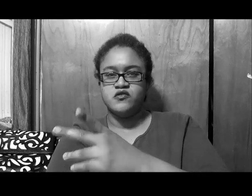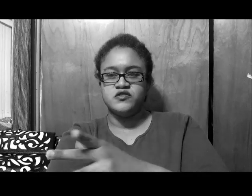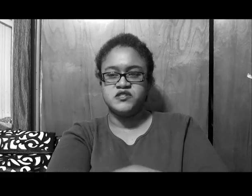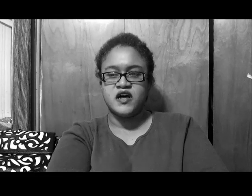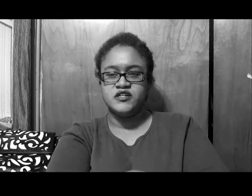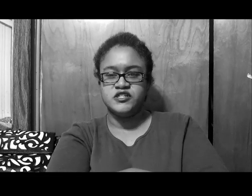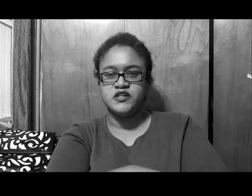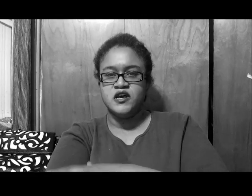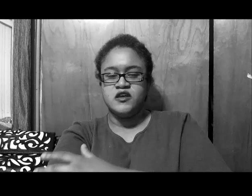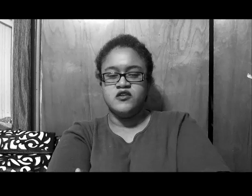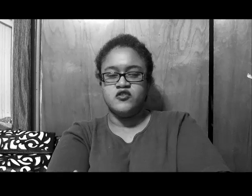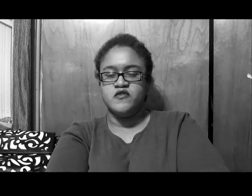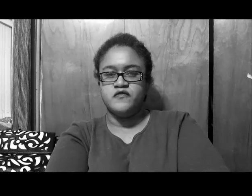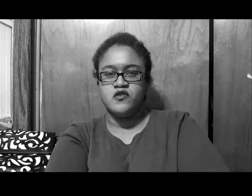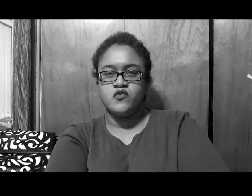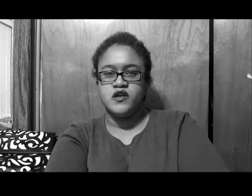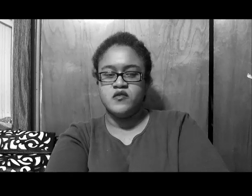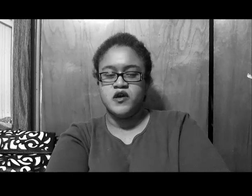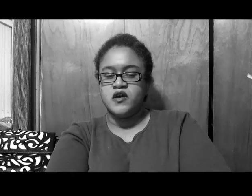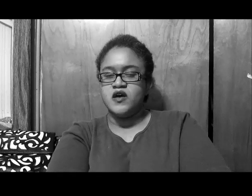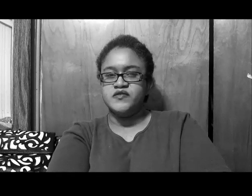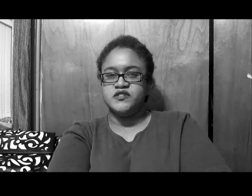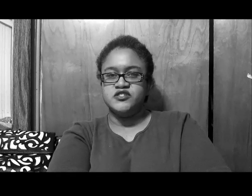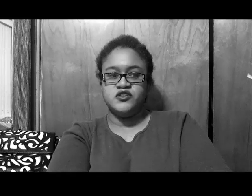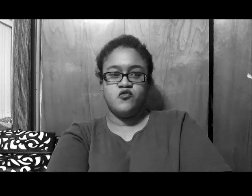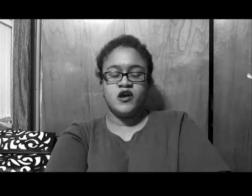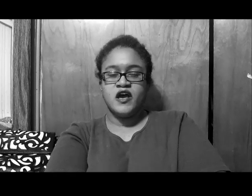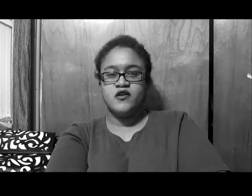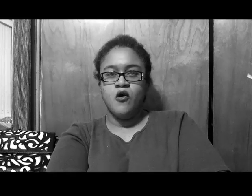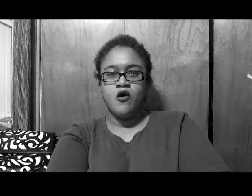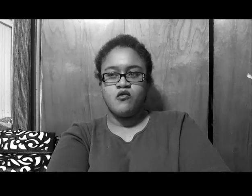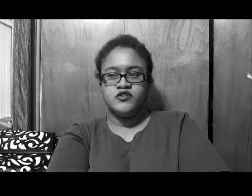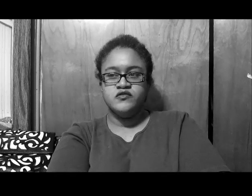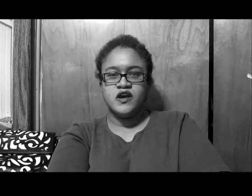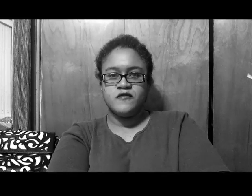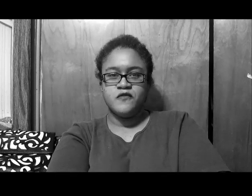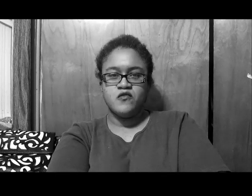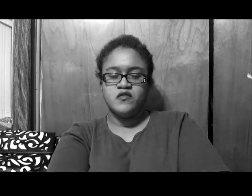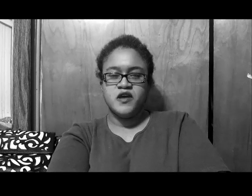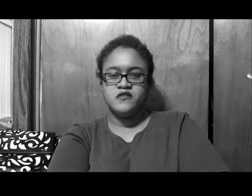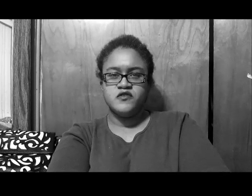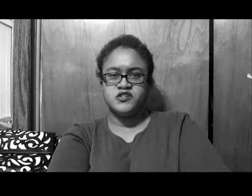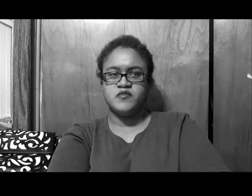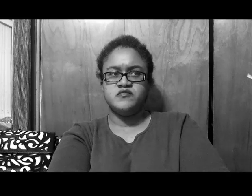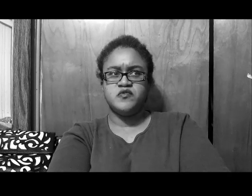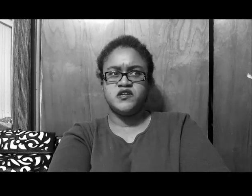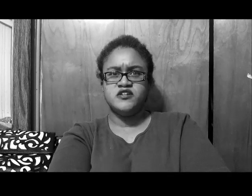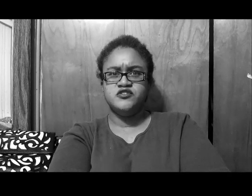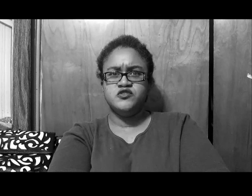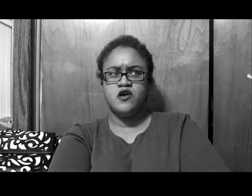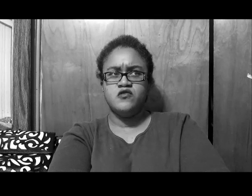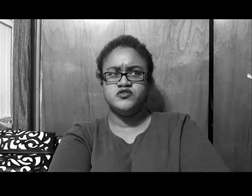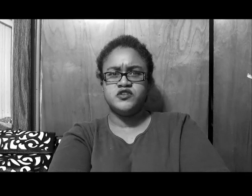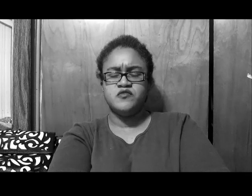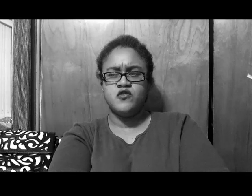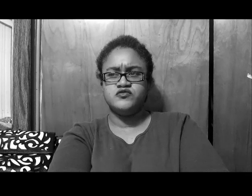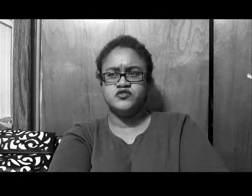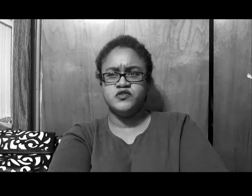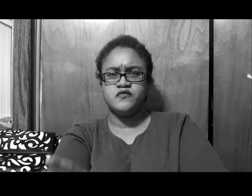on some slide shit, you know, you were flirting with him, ever since, you know, what kind of whore would do that, with fur with a man, the first time, said, that shit will hold, some whores do, they